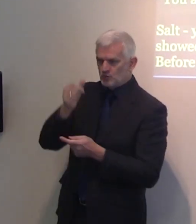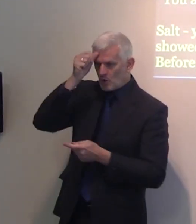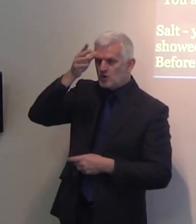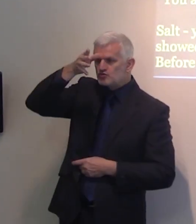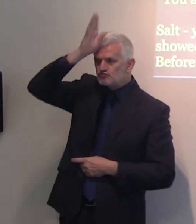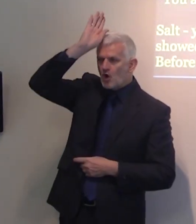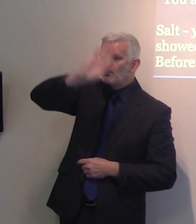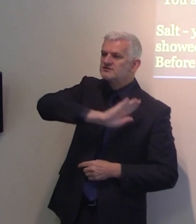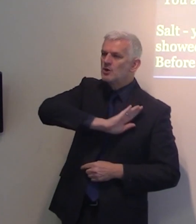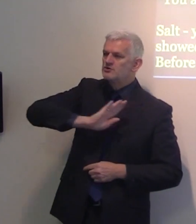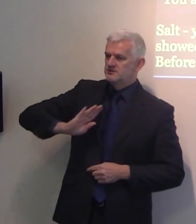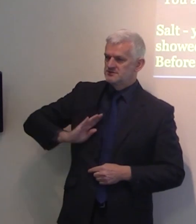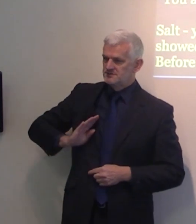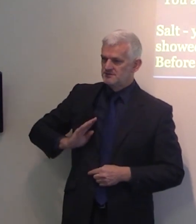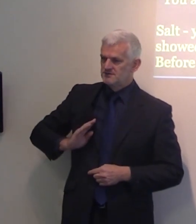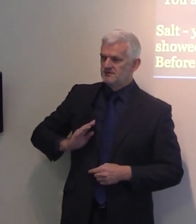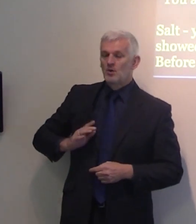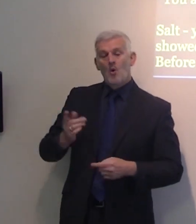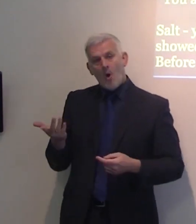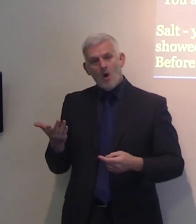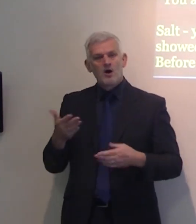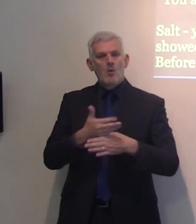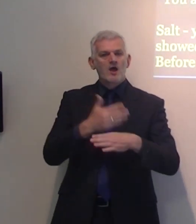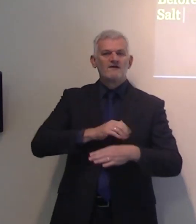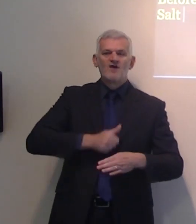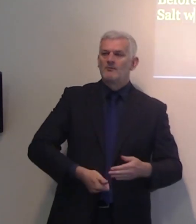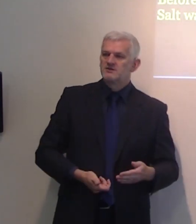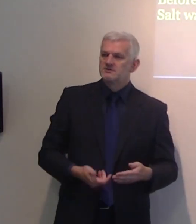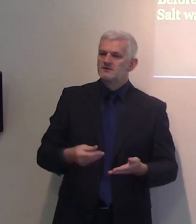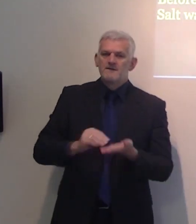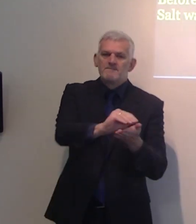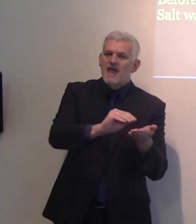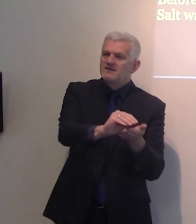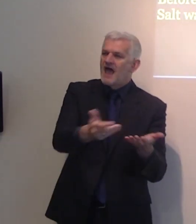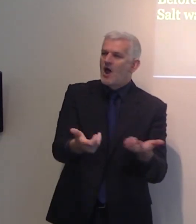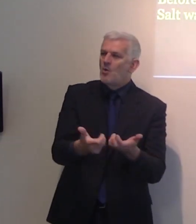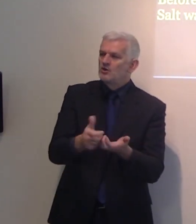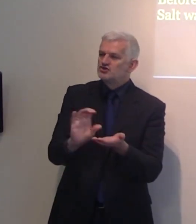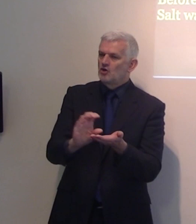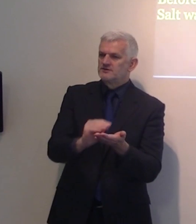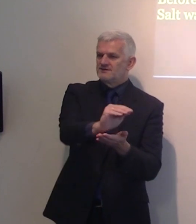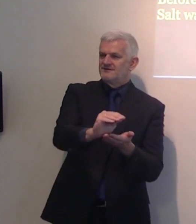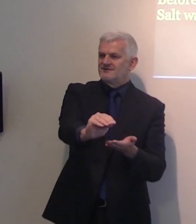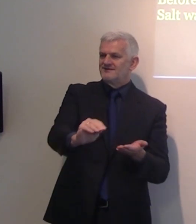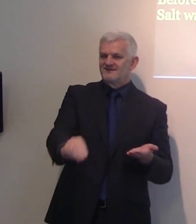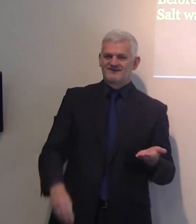laborers, workers, in the past were paid with salt. Because salt was a substitute